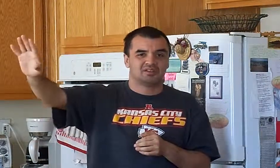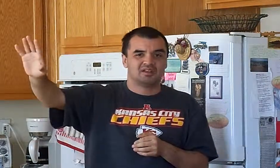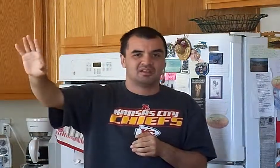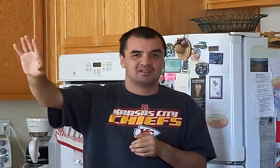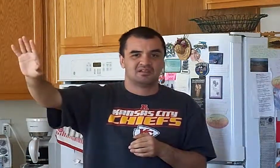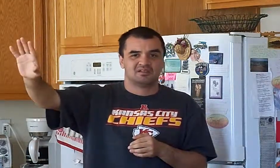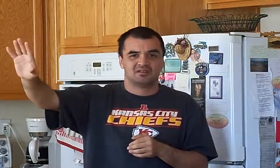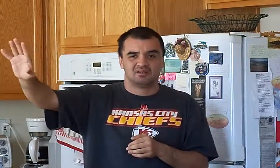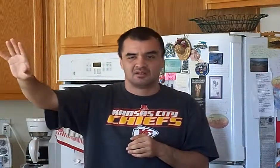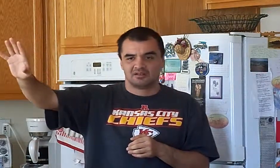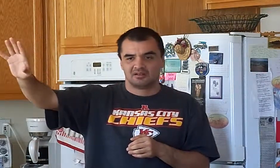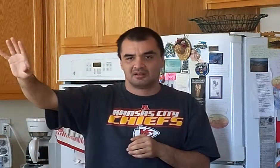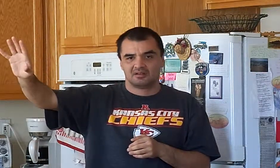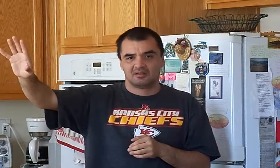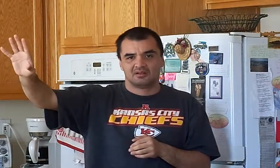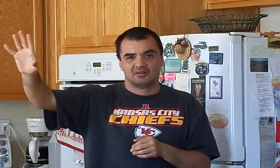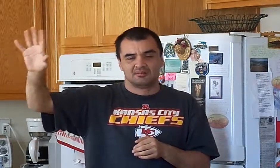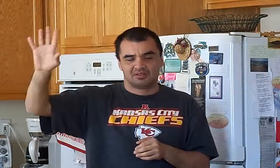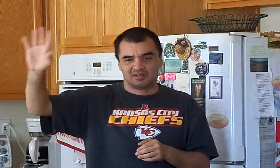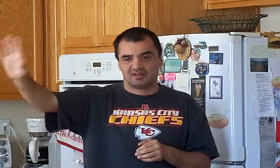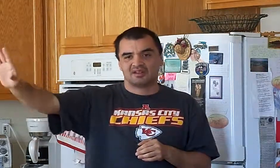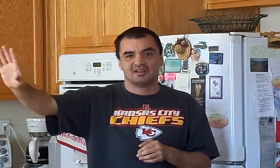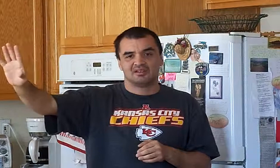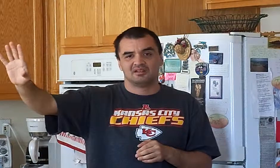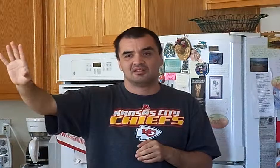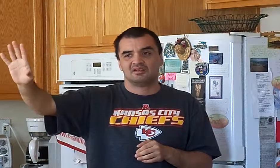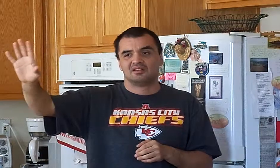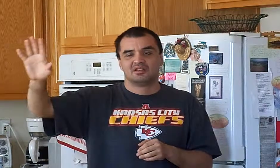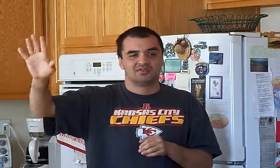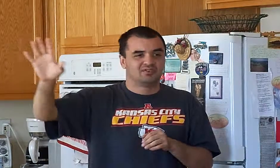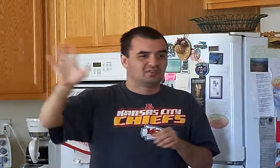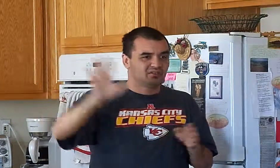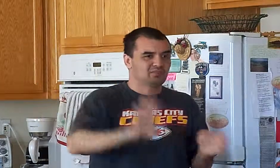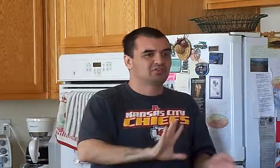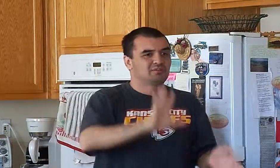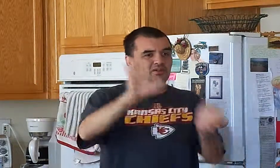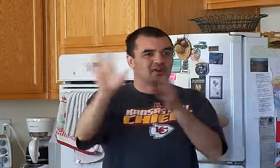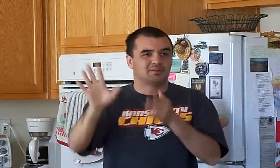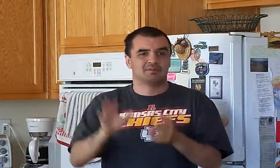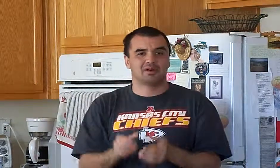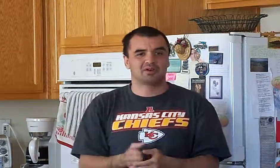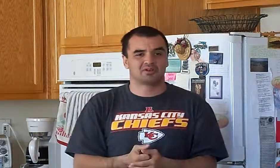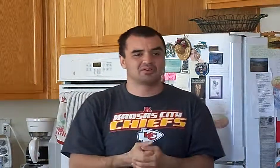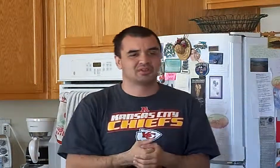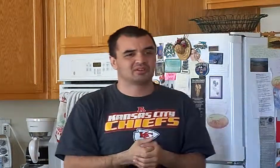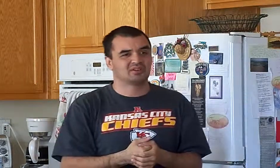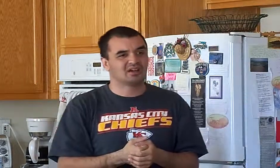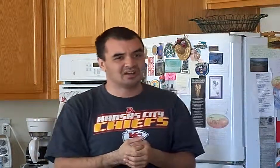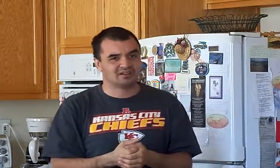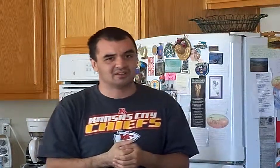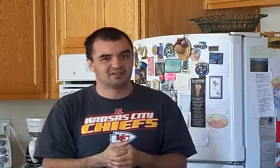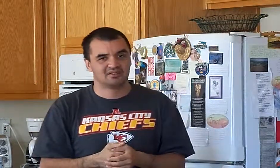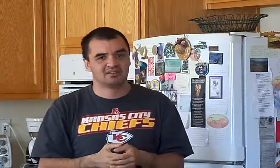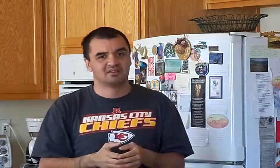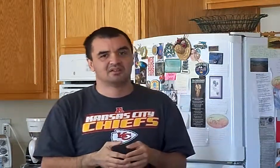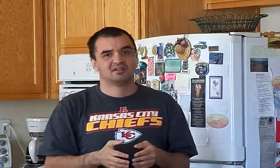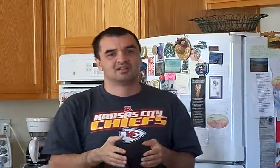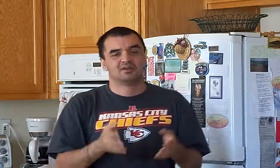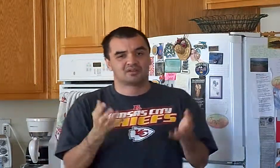again, but then again, if something similar happened to Power Girl down the line, it would